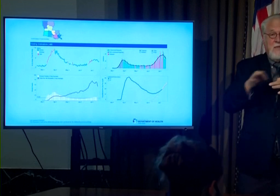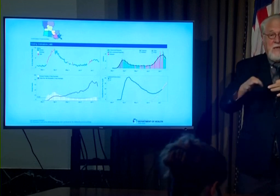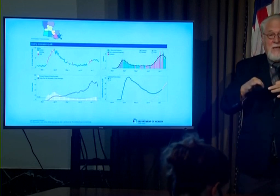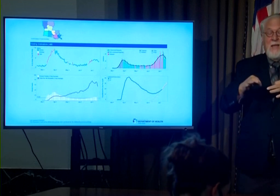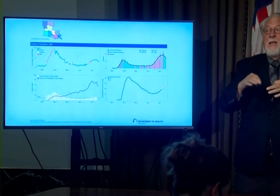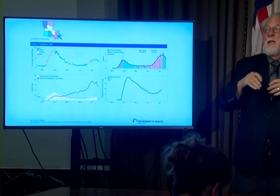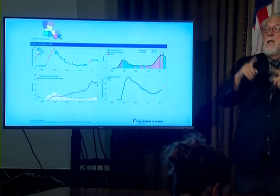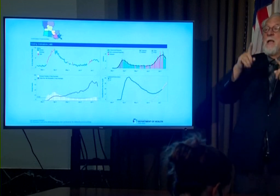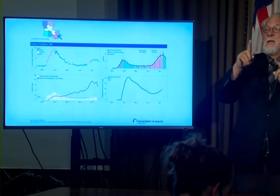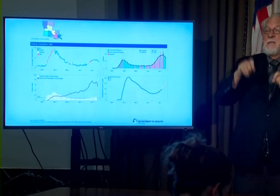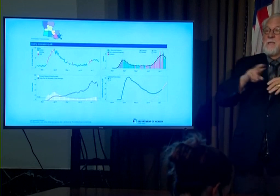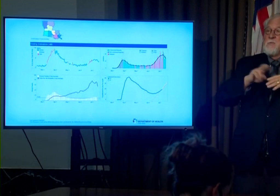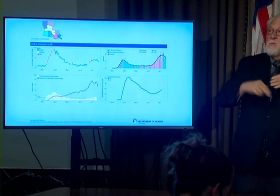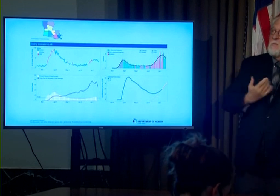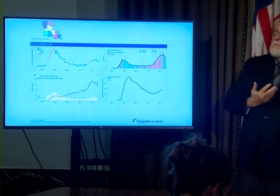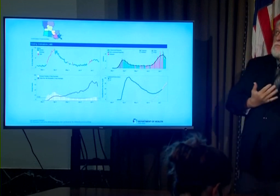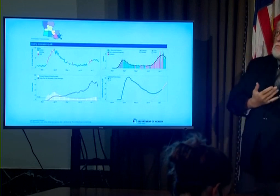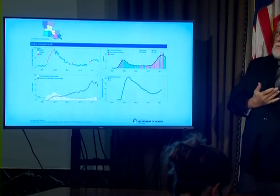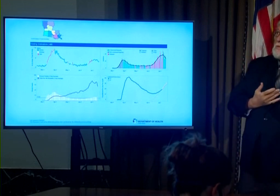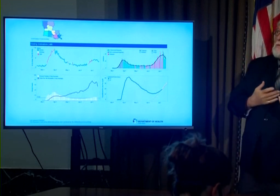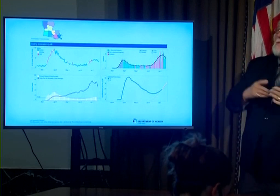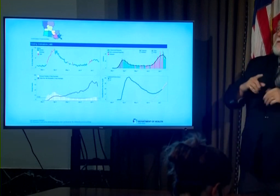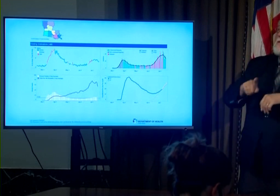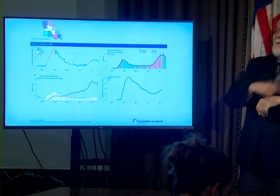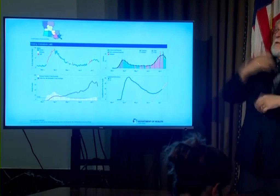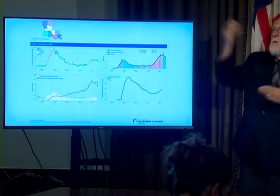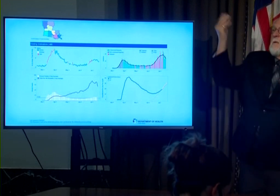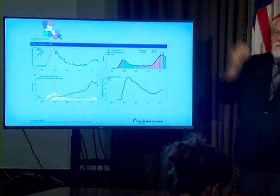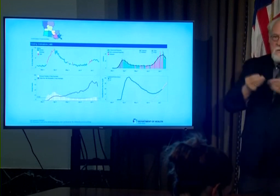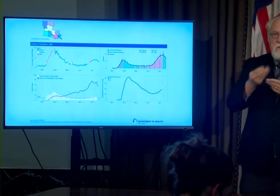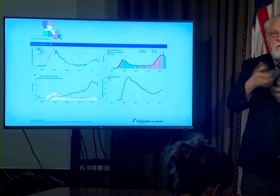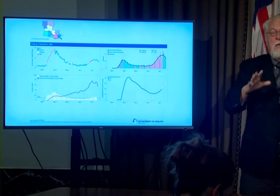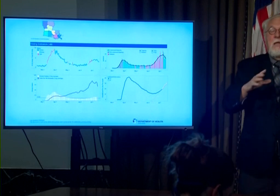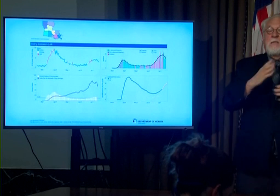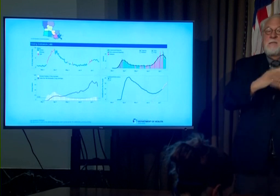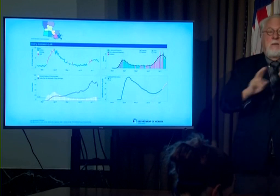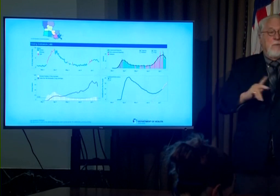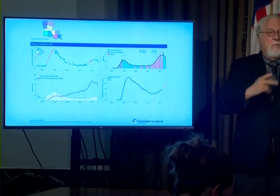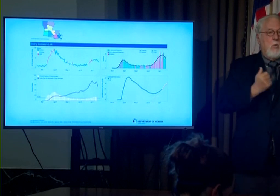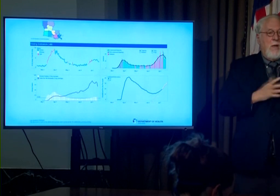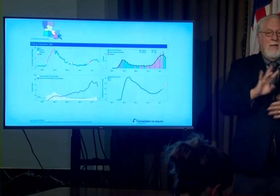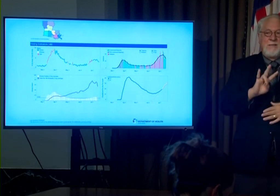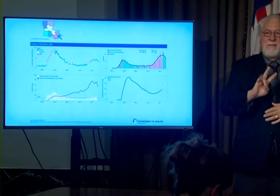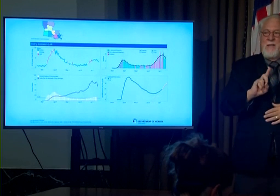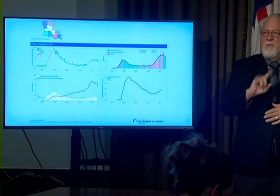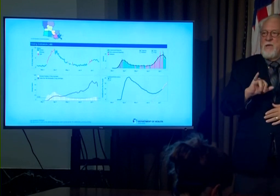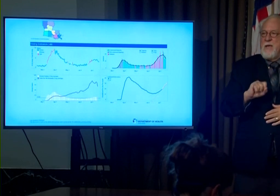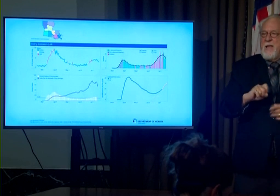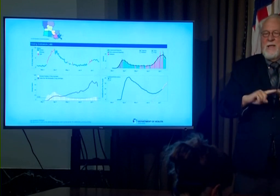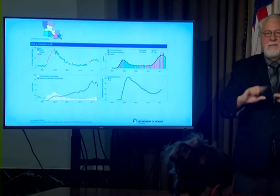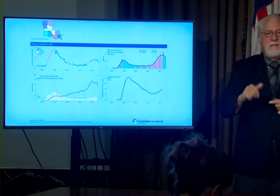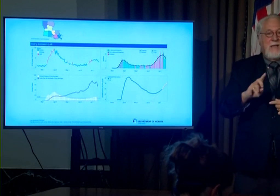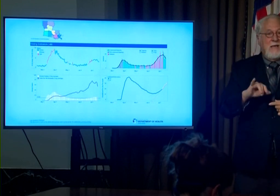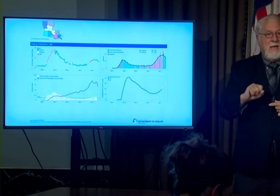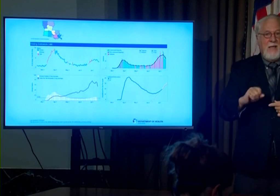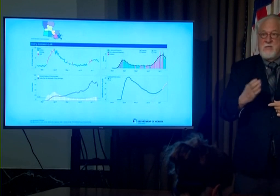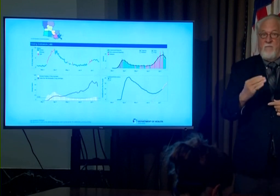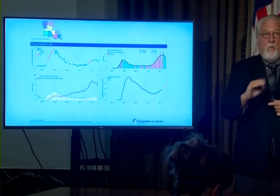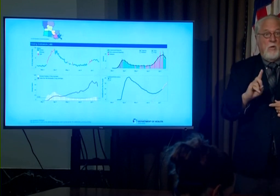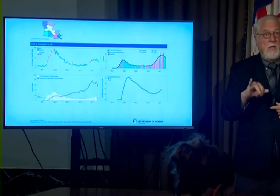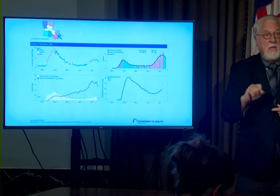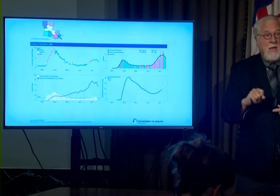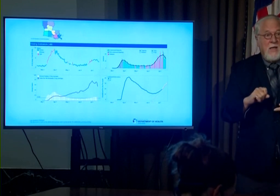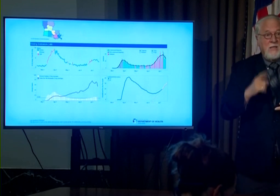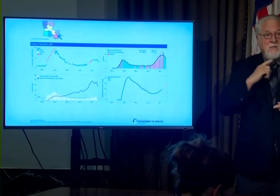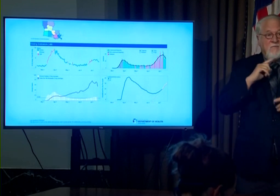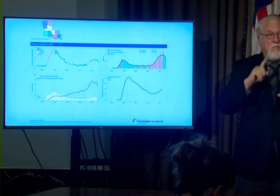results coming back as we're seeing now where some people are waiting seven days 10 days we've even heard as much as 14 days for test results to